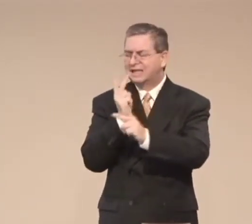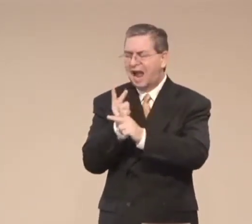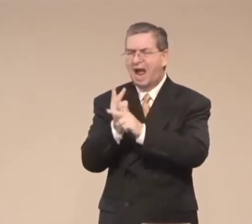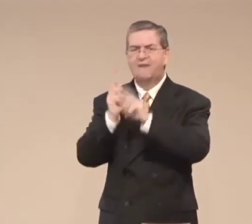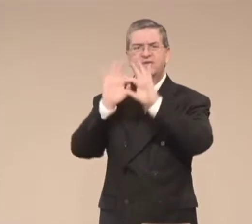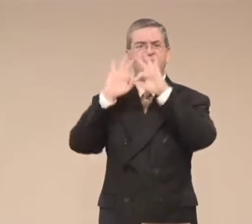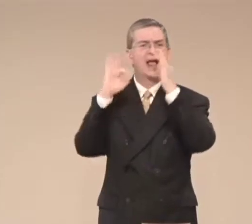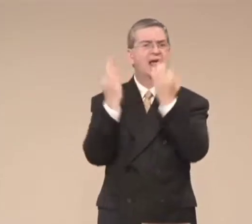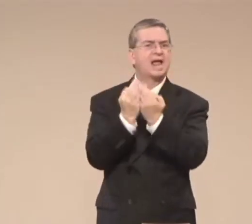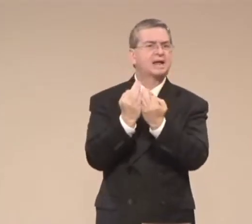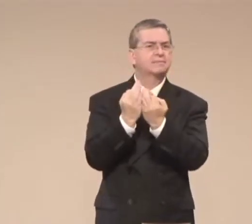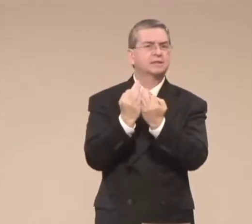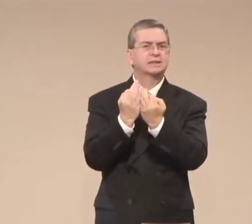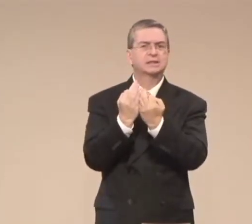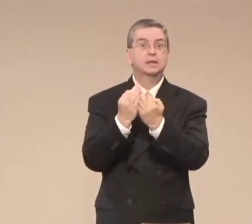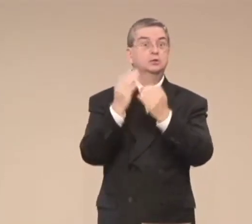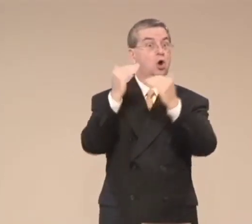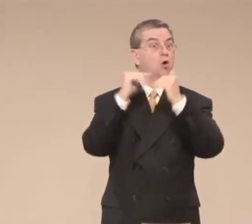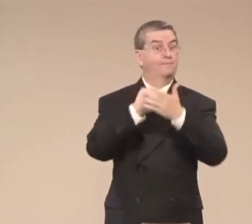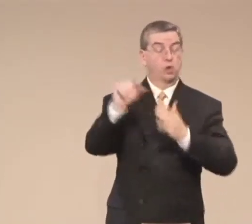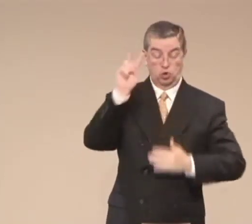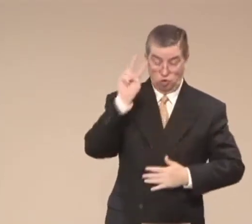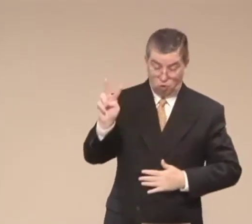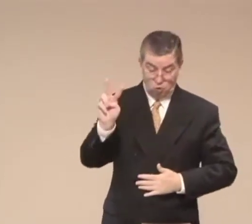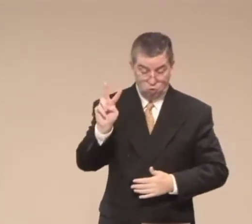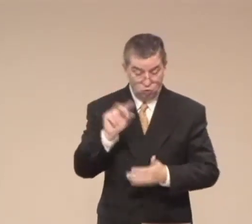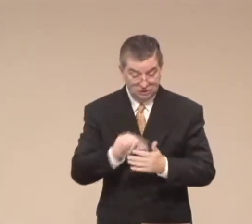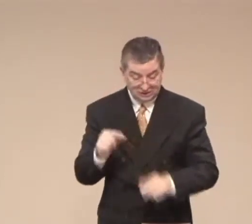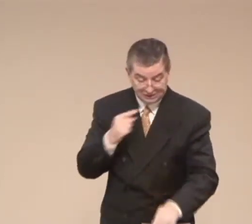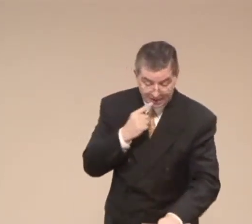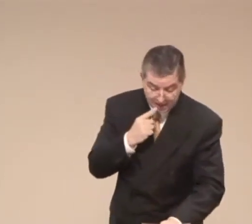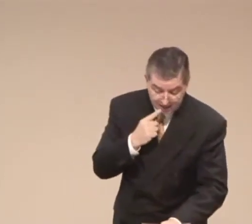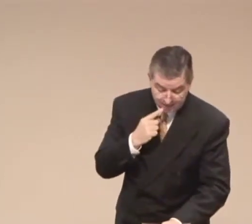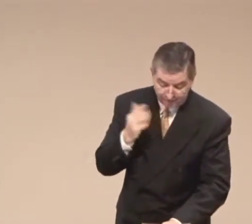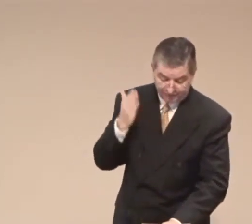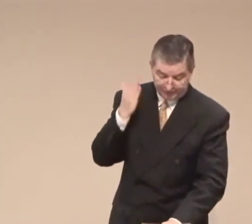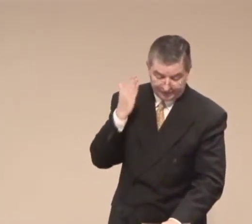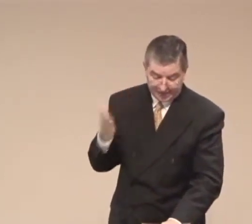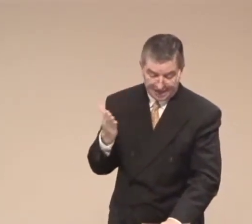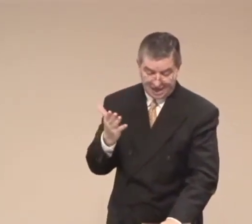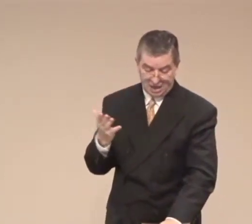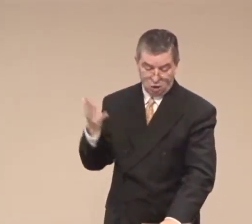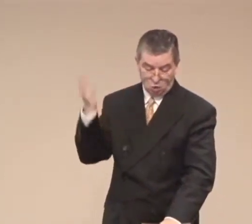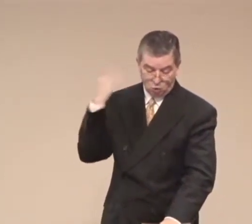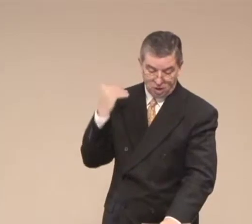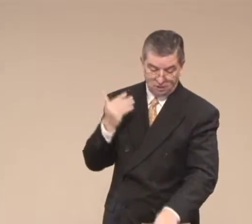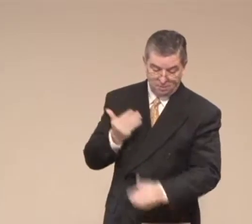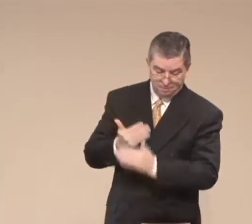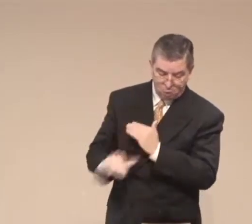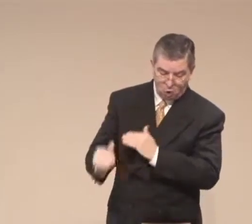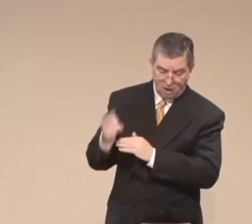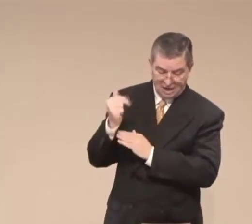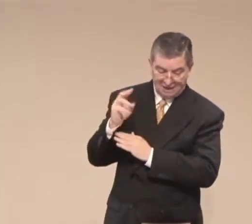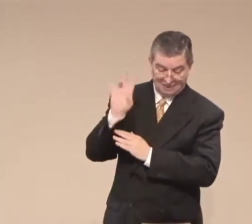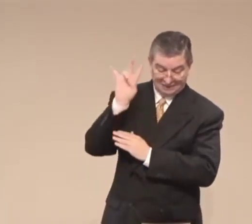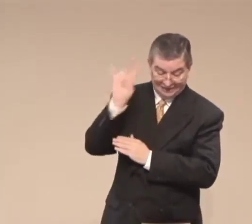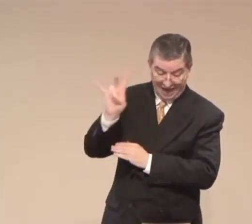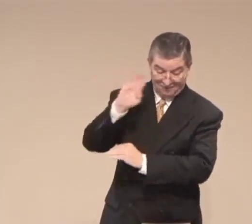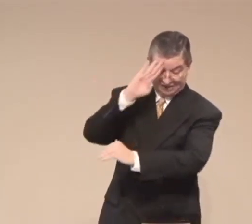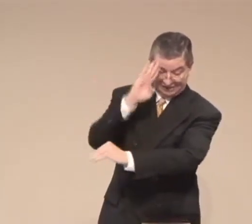Job was a man that would go to the Lord in prayer for him and his family. And it goes